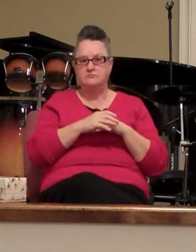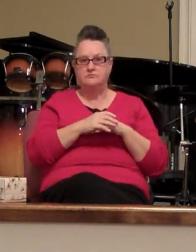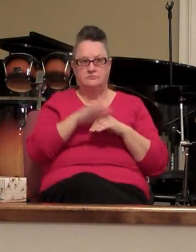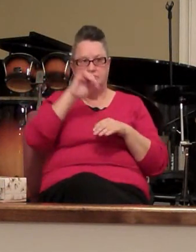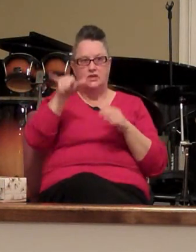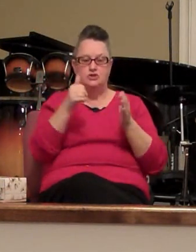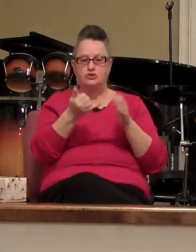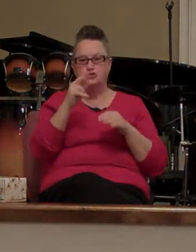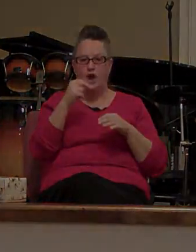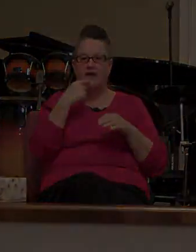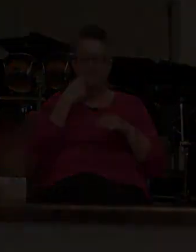tells us beloved now